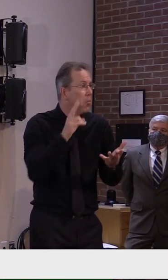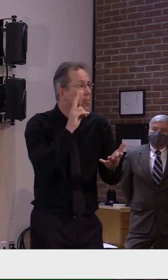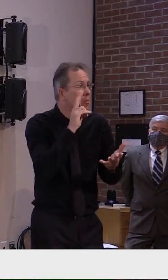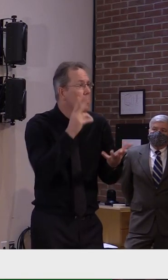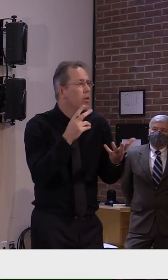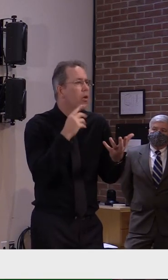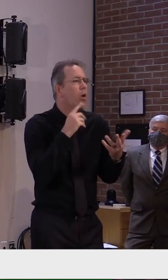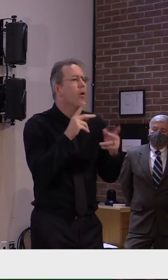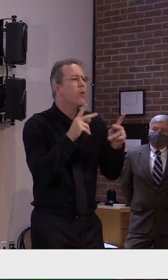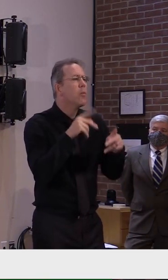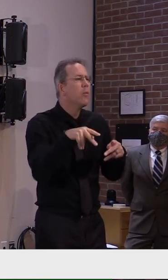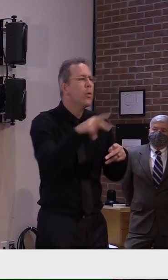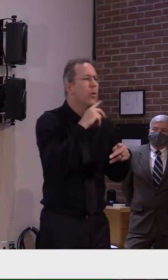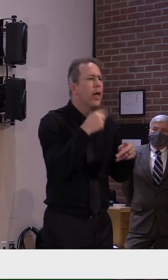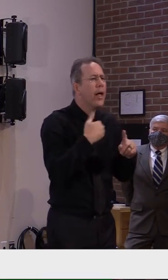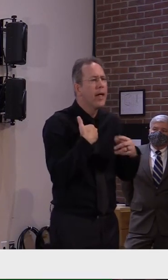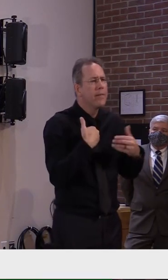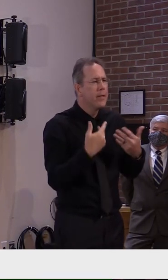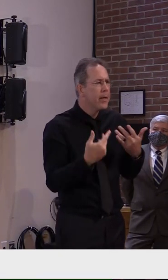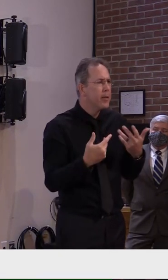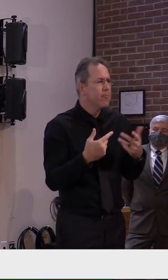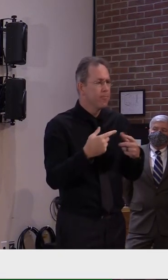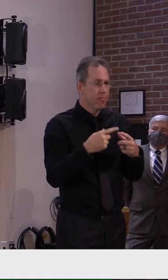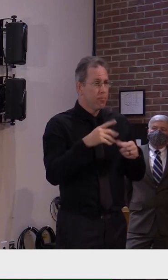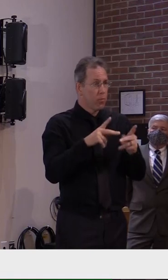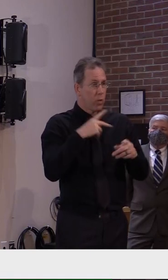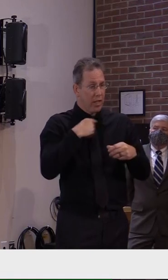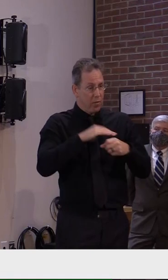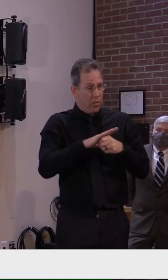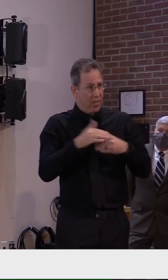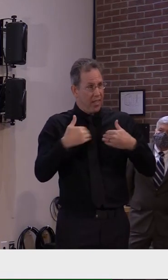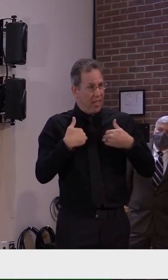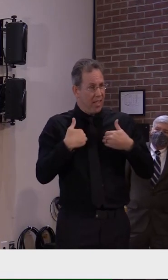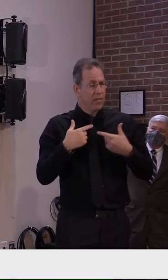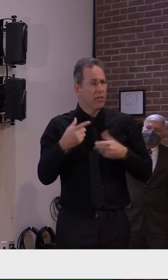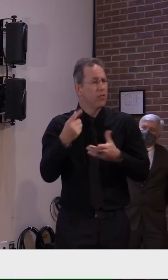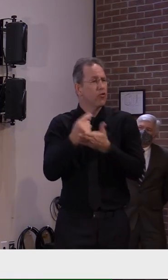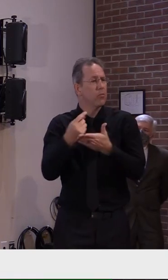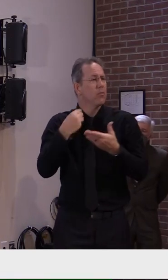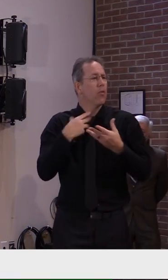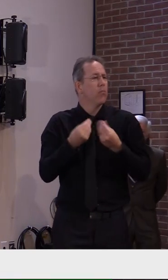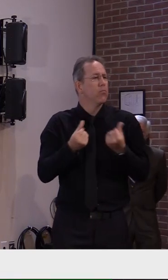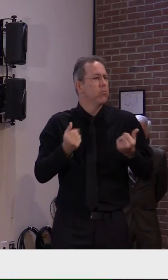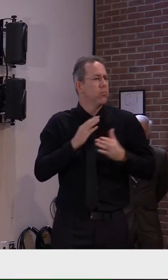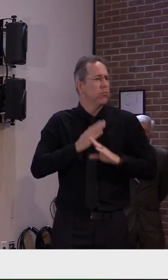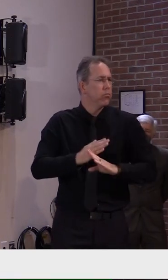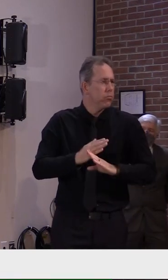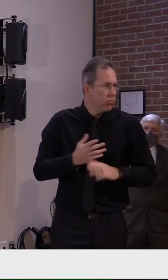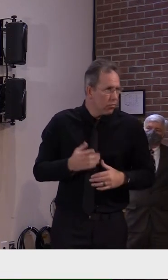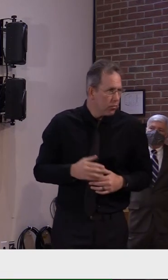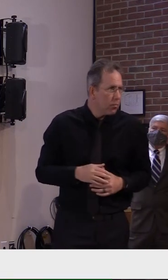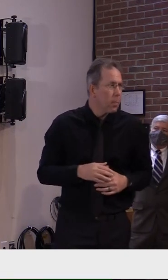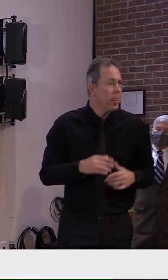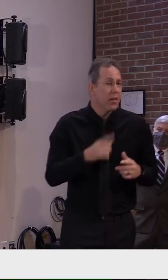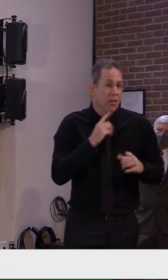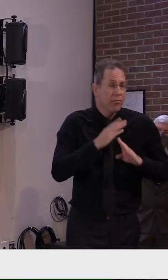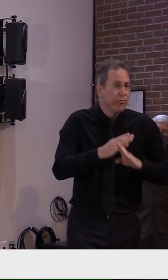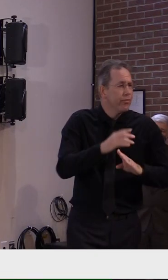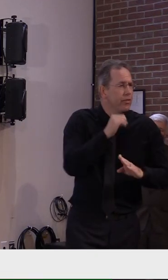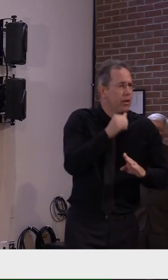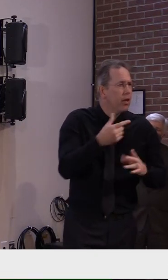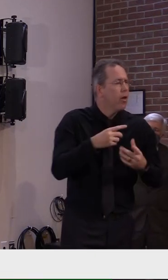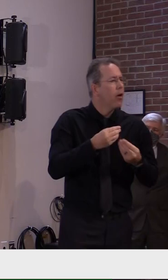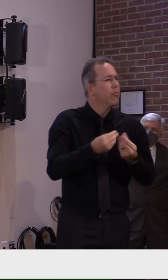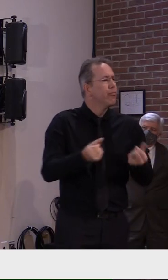in their homes or in our society and help prevent them from having to be hospitalized.